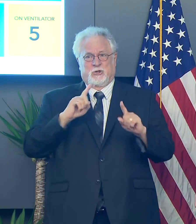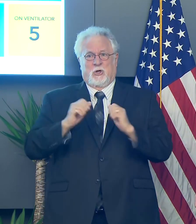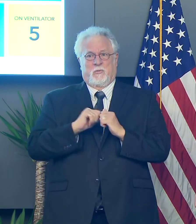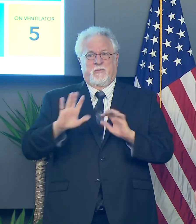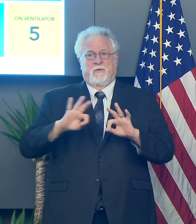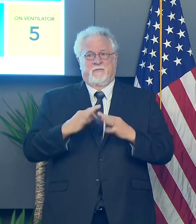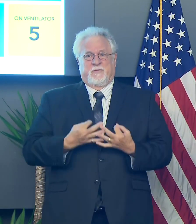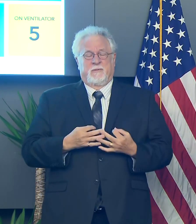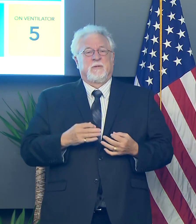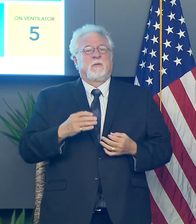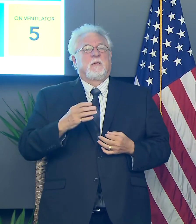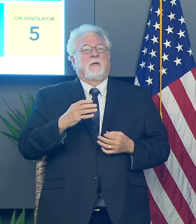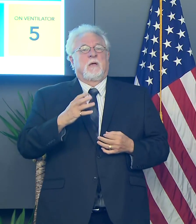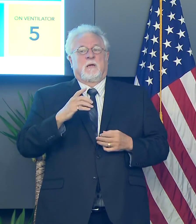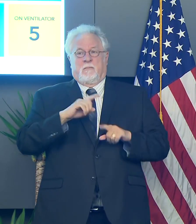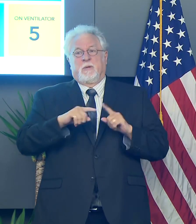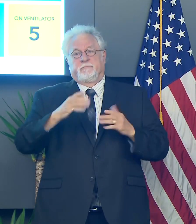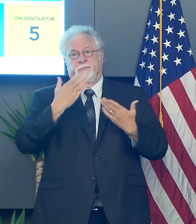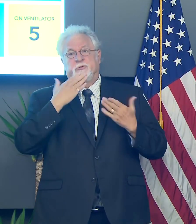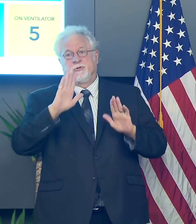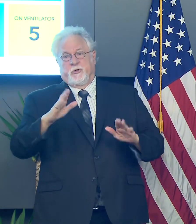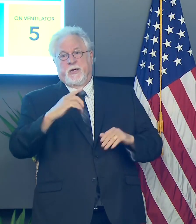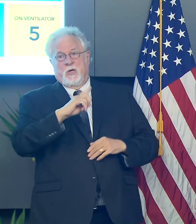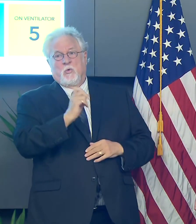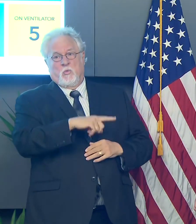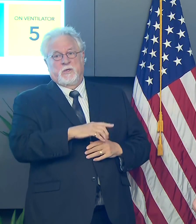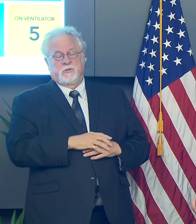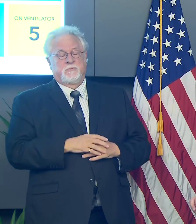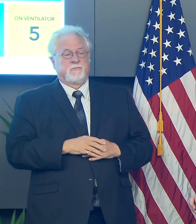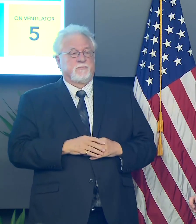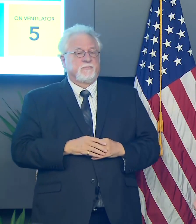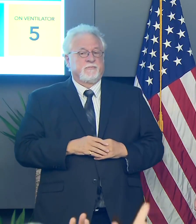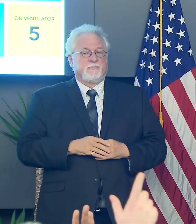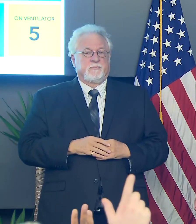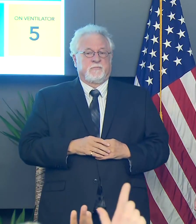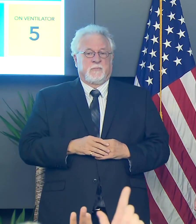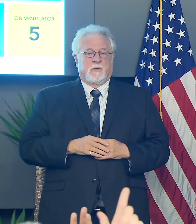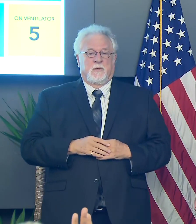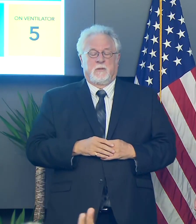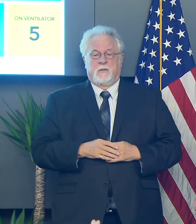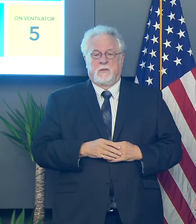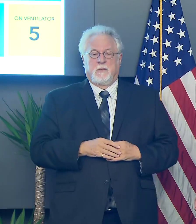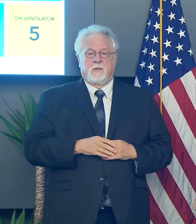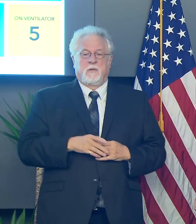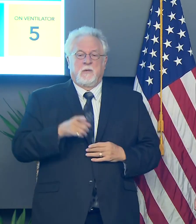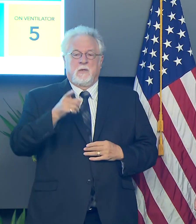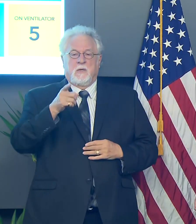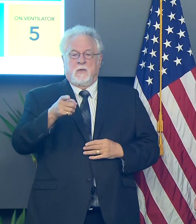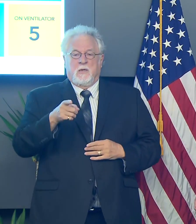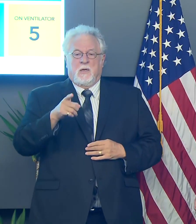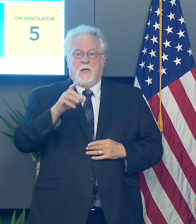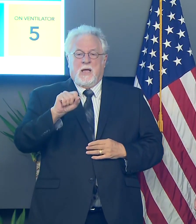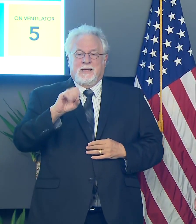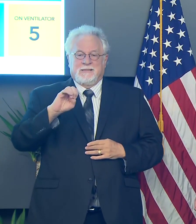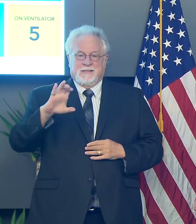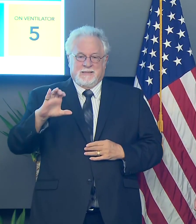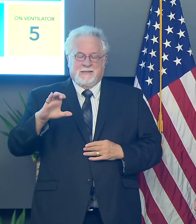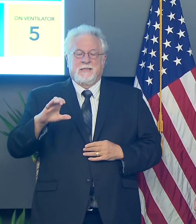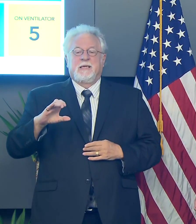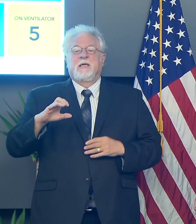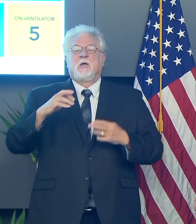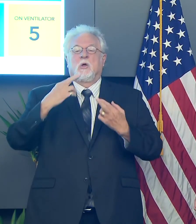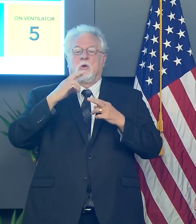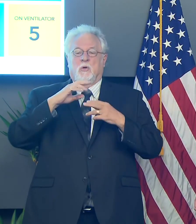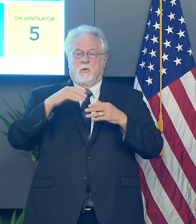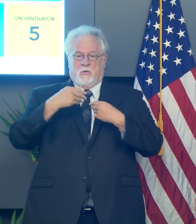to, to their loved ones. But it, it is a great question. It's something we've talked about a lot today. Yes, sir. Today the SEC released their sleeping guidelines